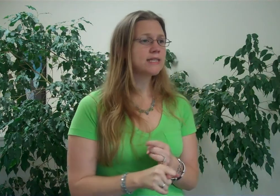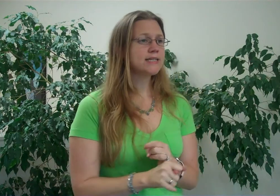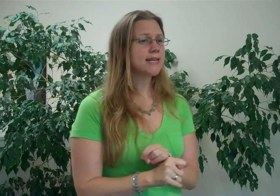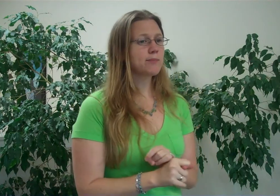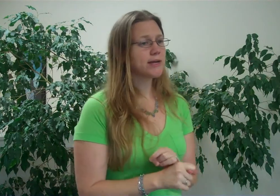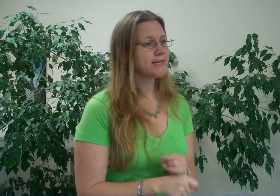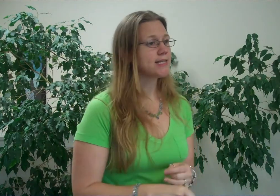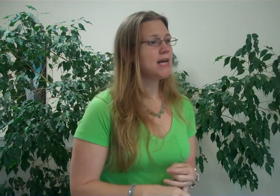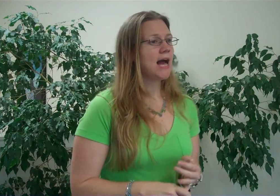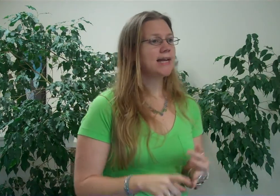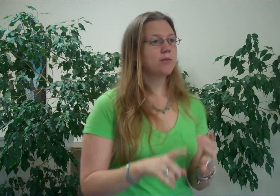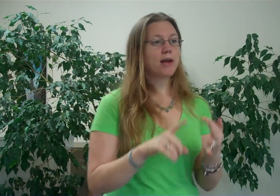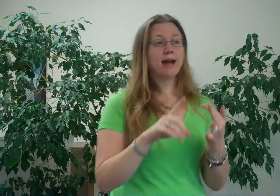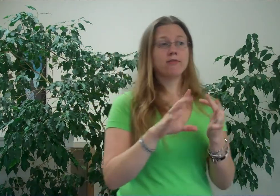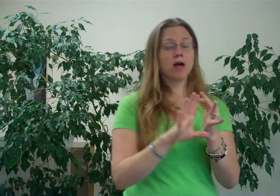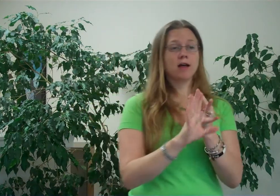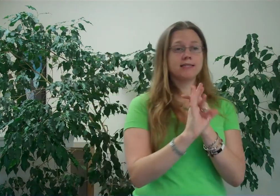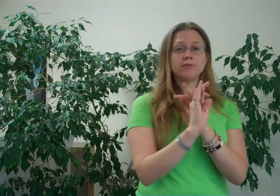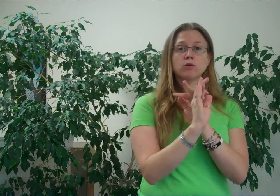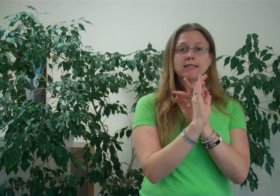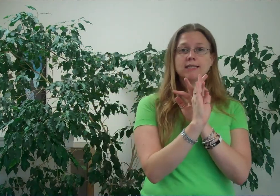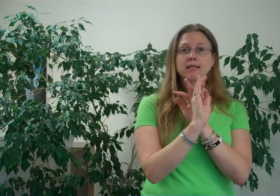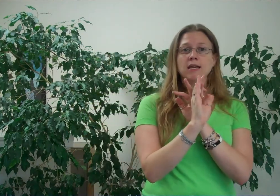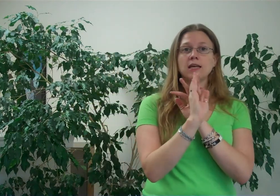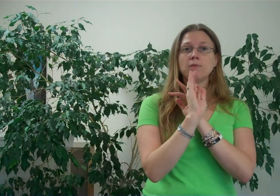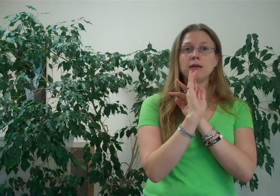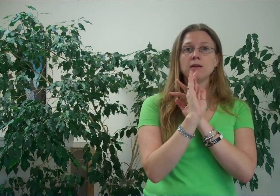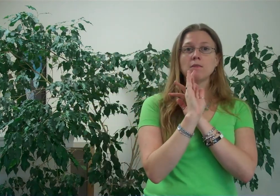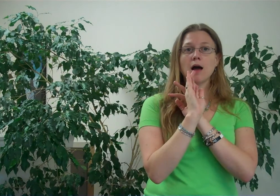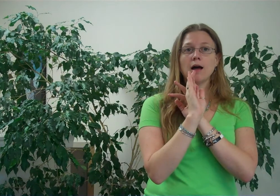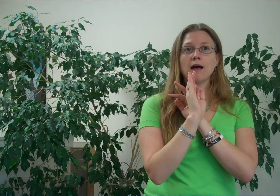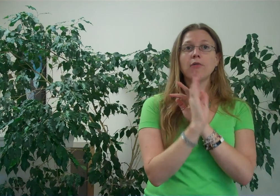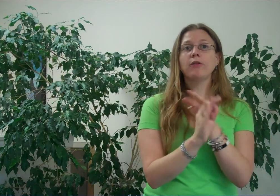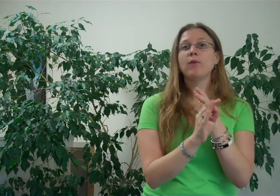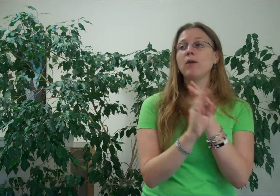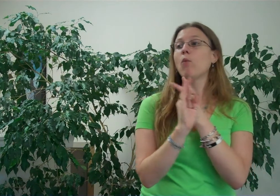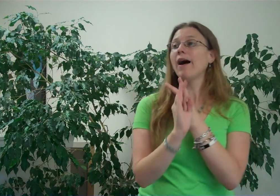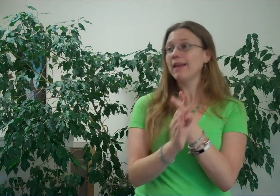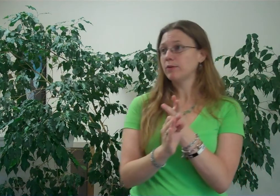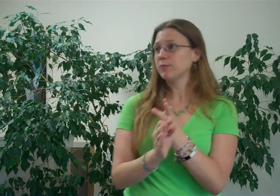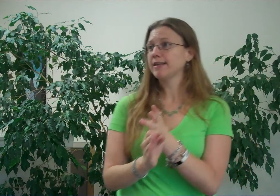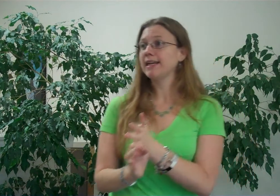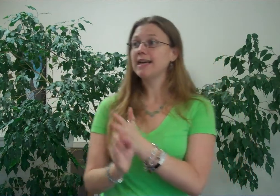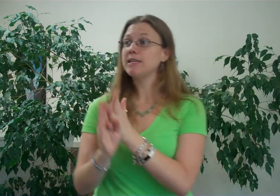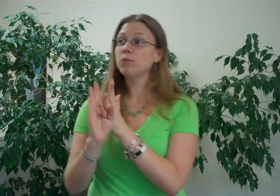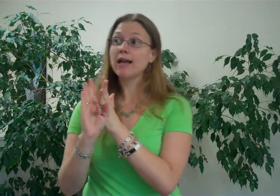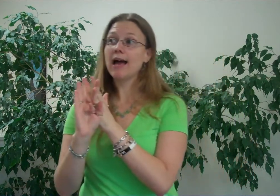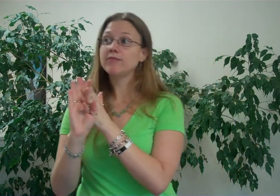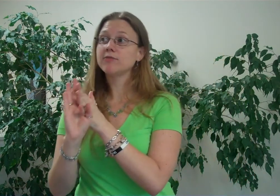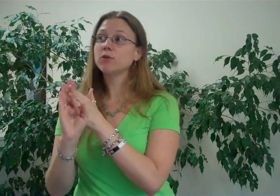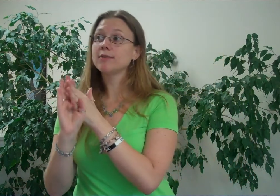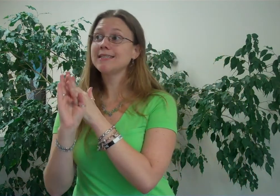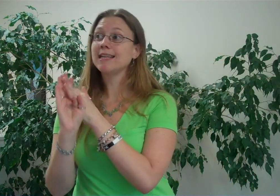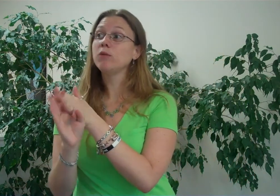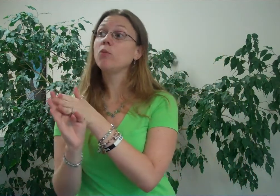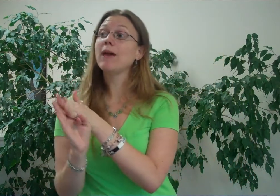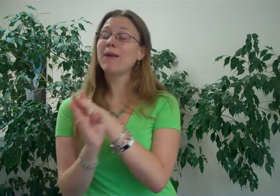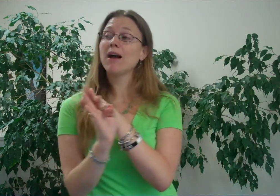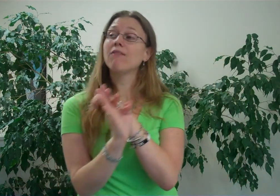getting pregnant. I didn't want to have difficulties keeping healthy weight while I was pregnant. And I didn't want to have difficulties getting the weight back off